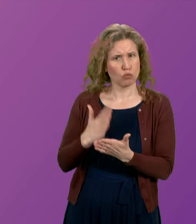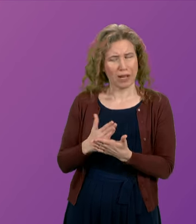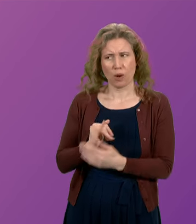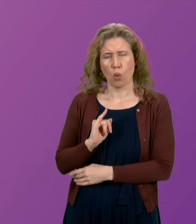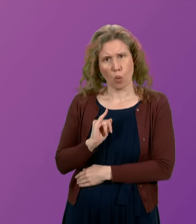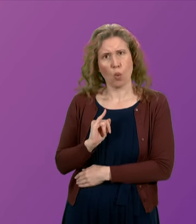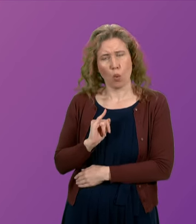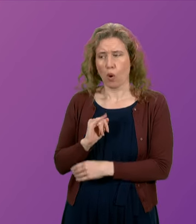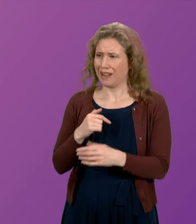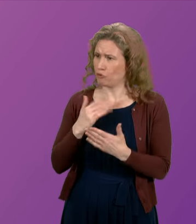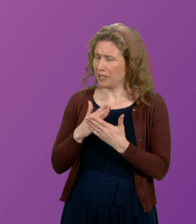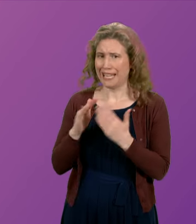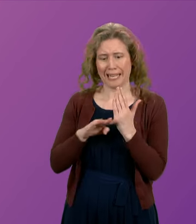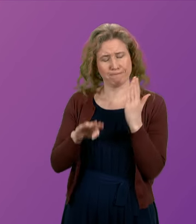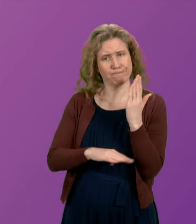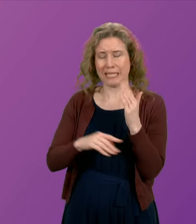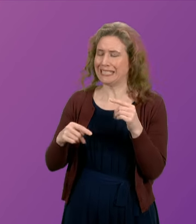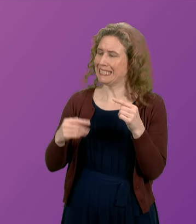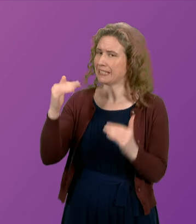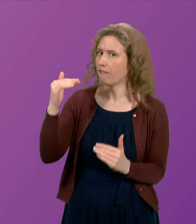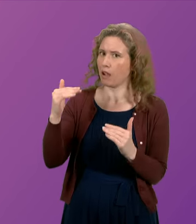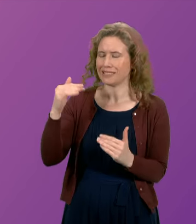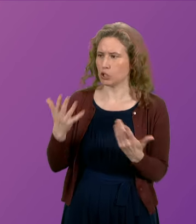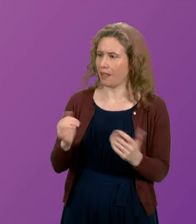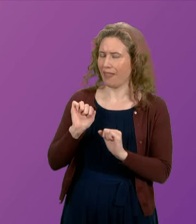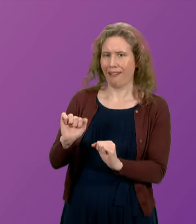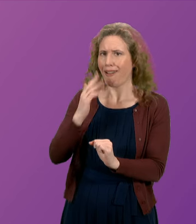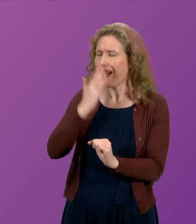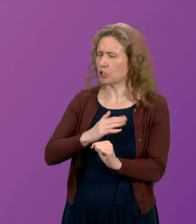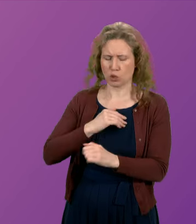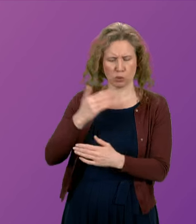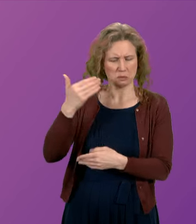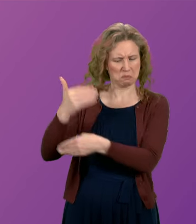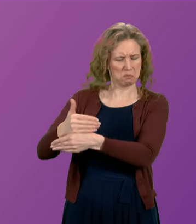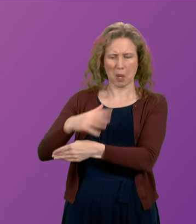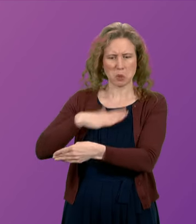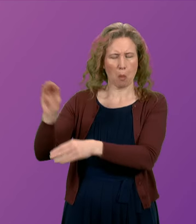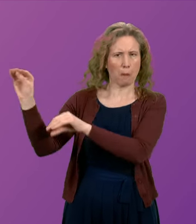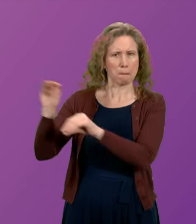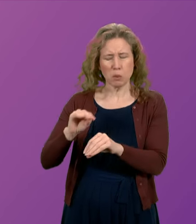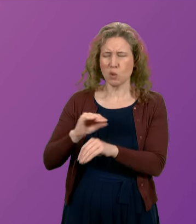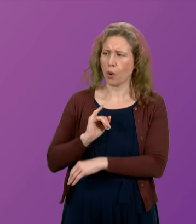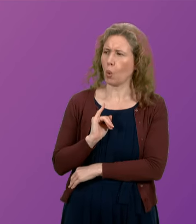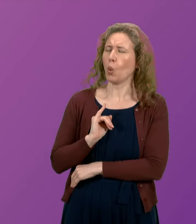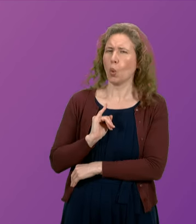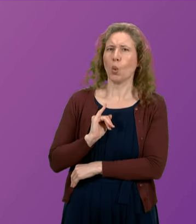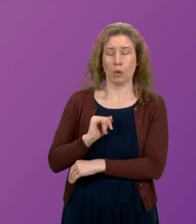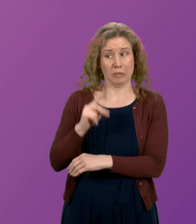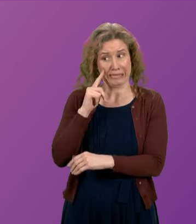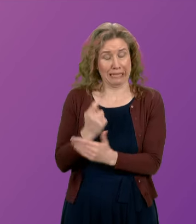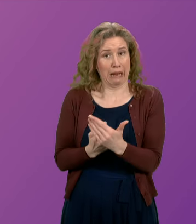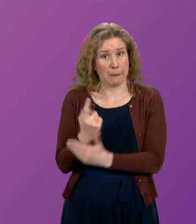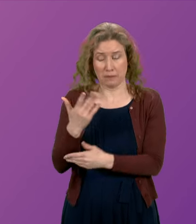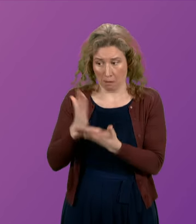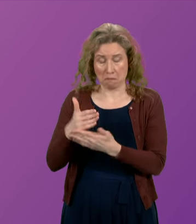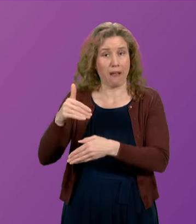formidable competitive disadvantage by taking such a hostile attitude towards migration and we can see that now beginning to